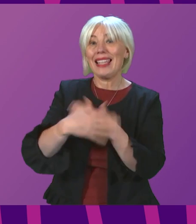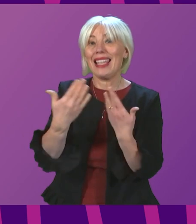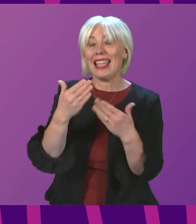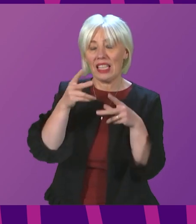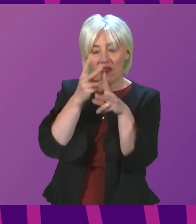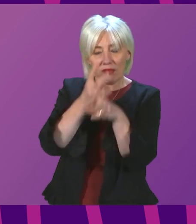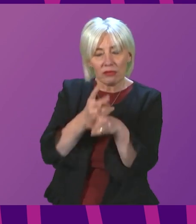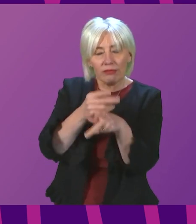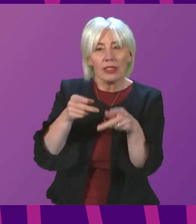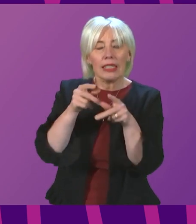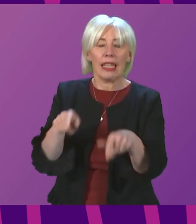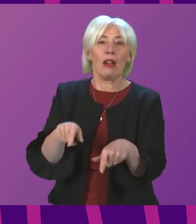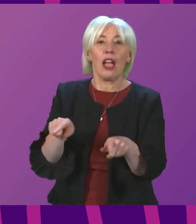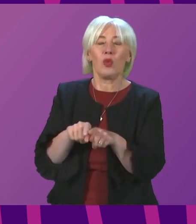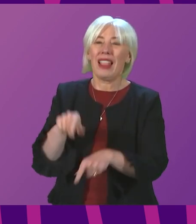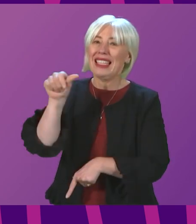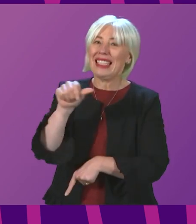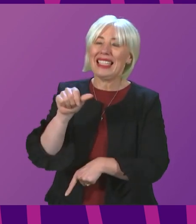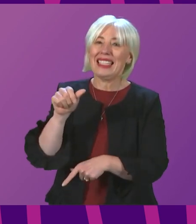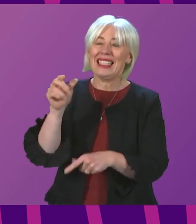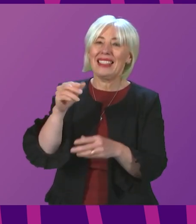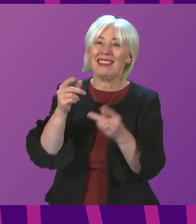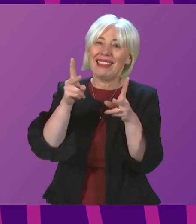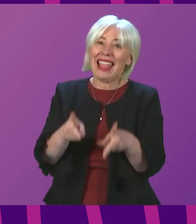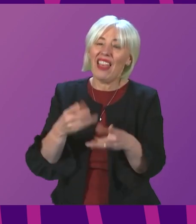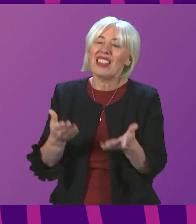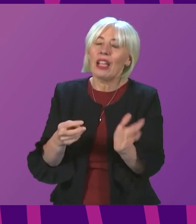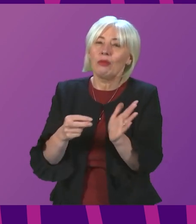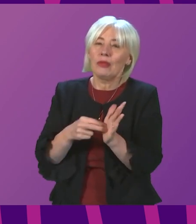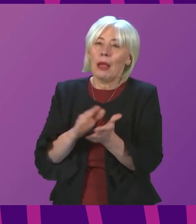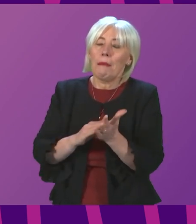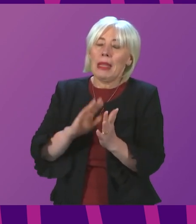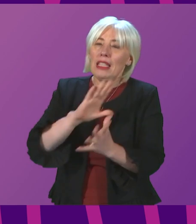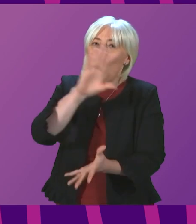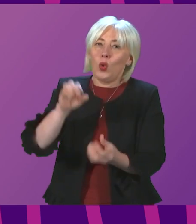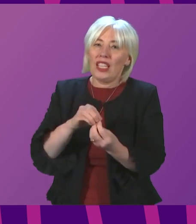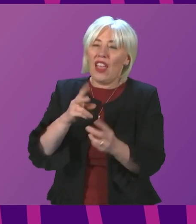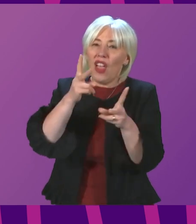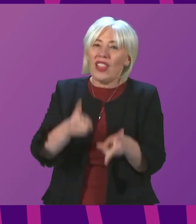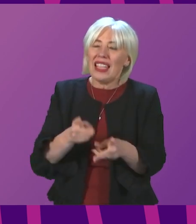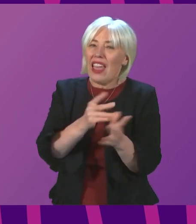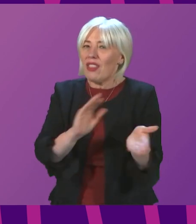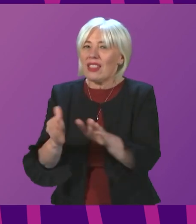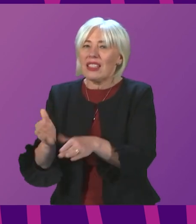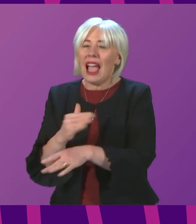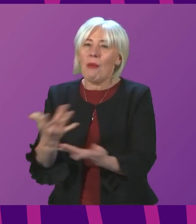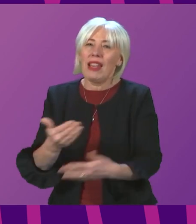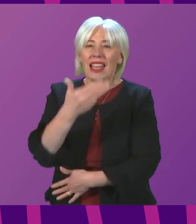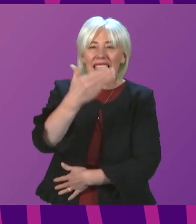Sadly, further 16 deaths have been reported taking the total number of deaths under the daily definition to 9